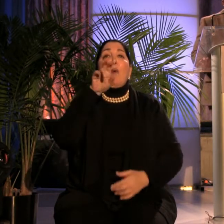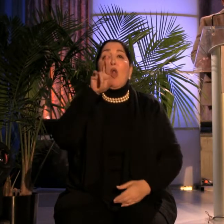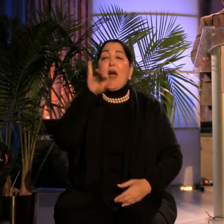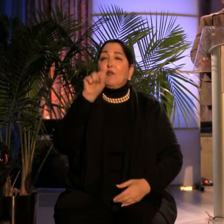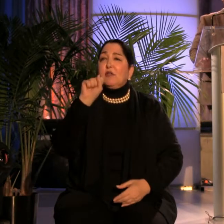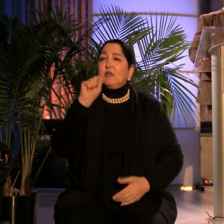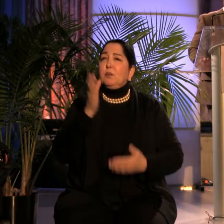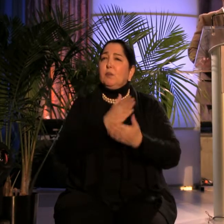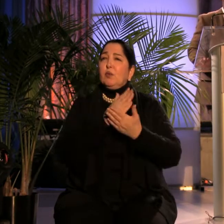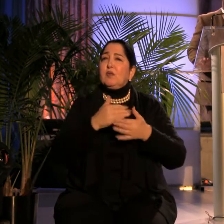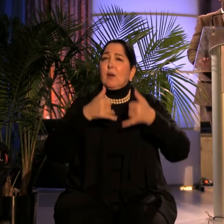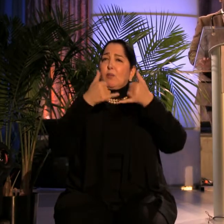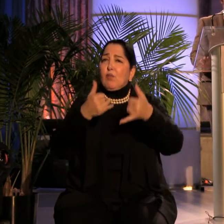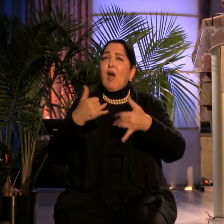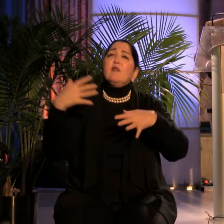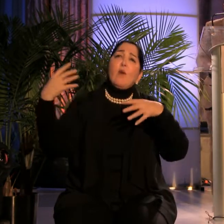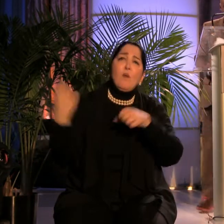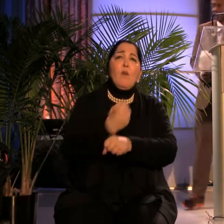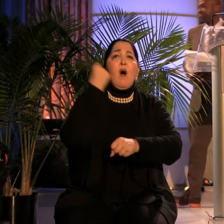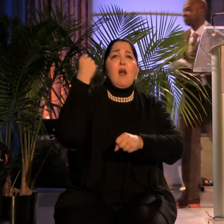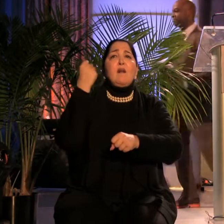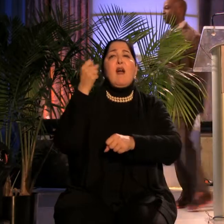Animism. This is Tanya Tagak.